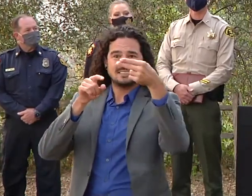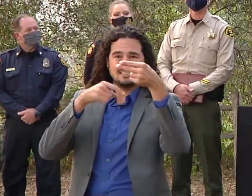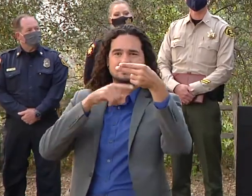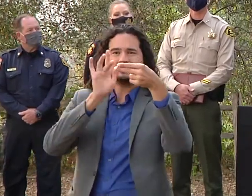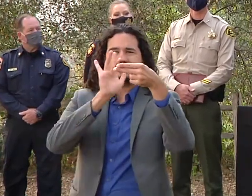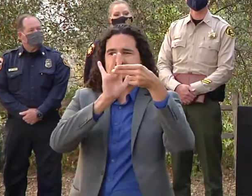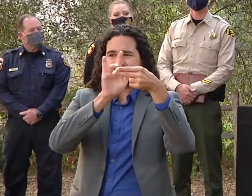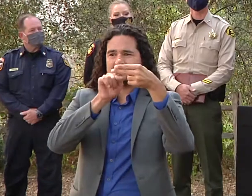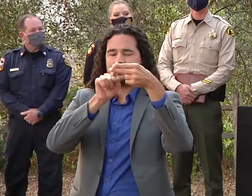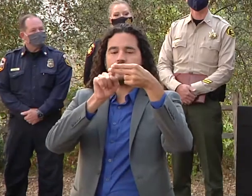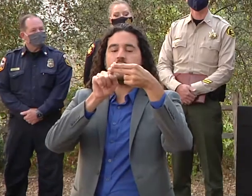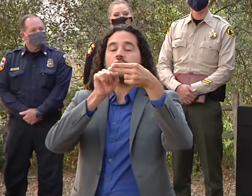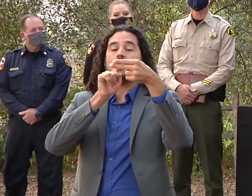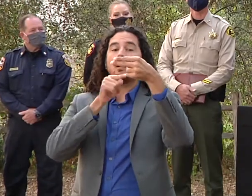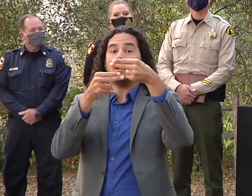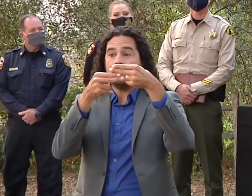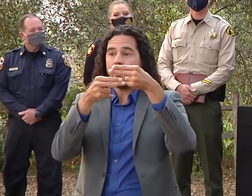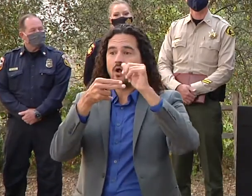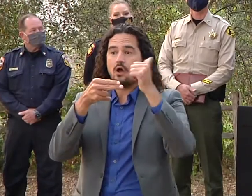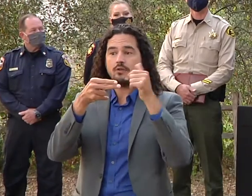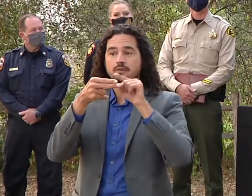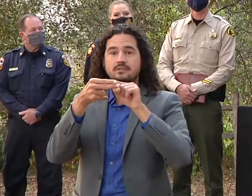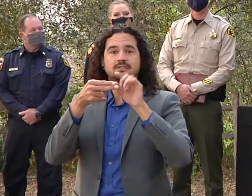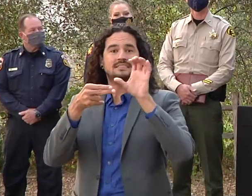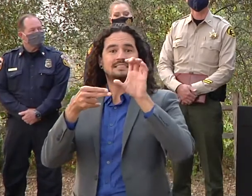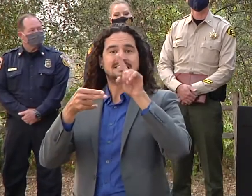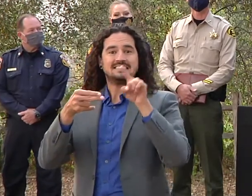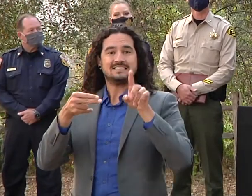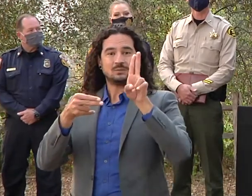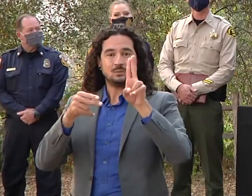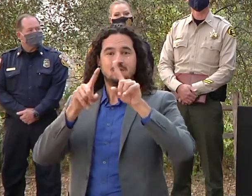tab is right available on the front page as well.